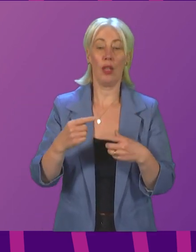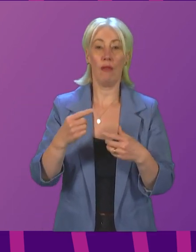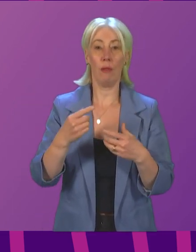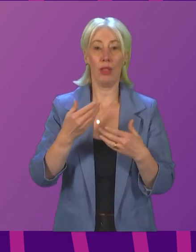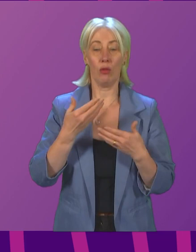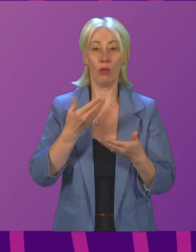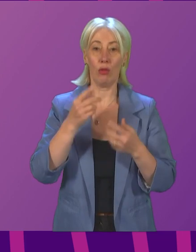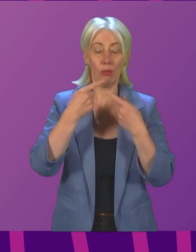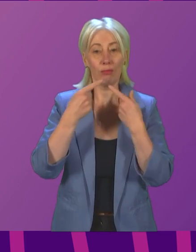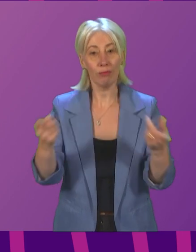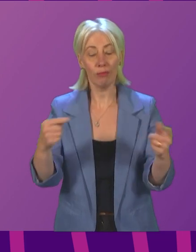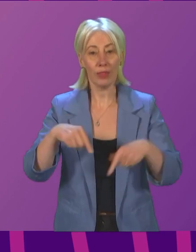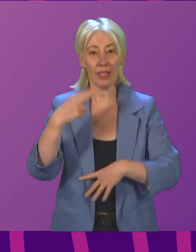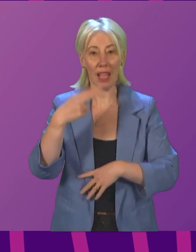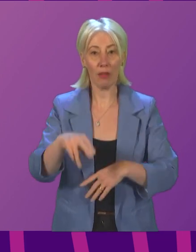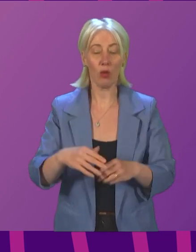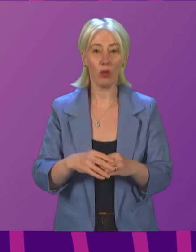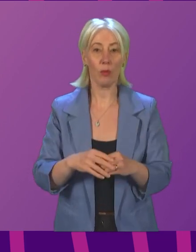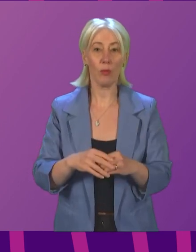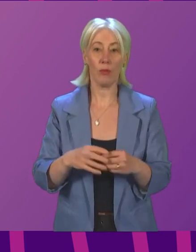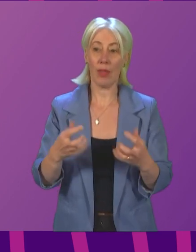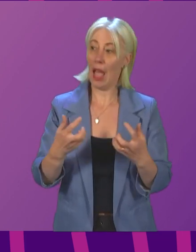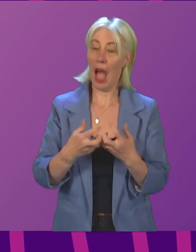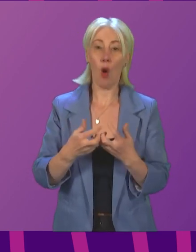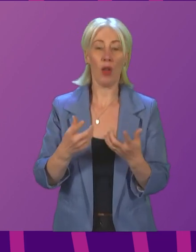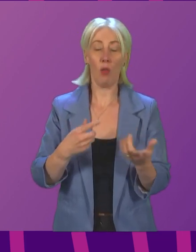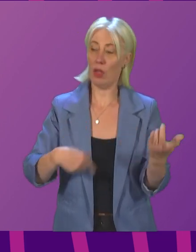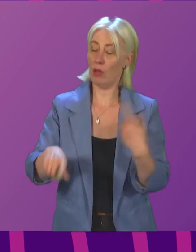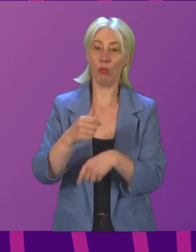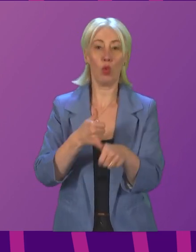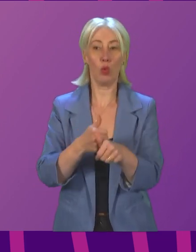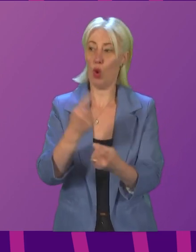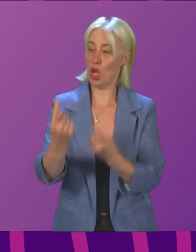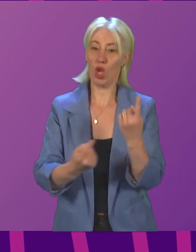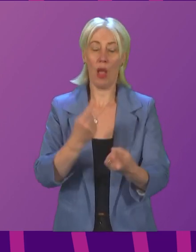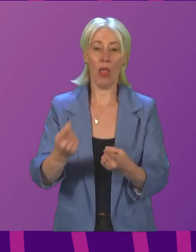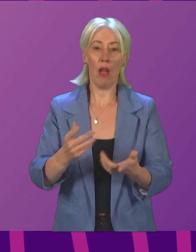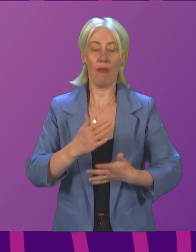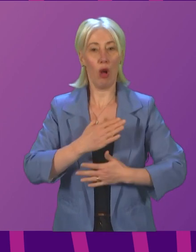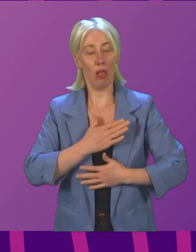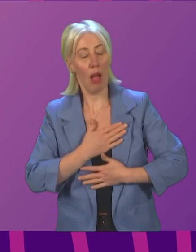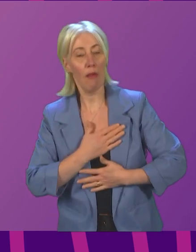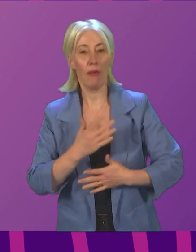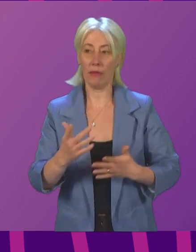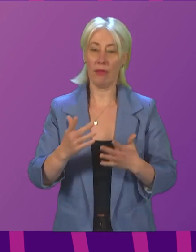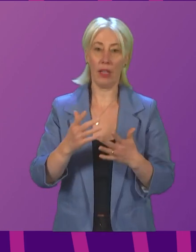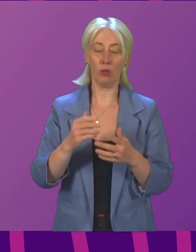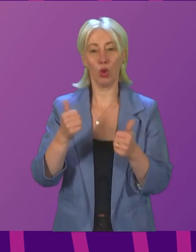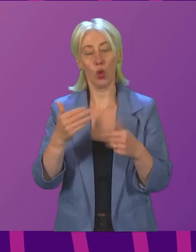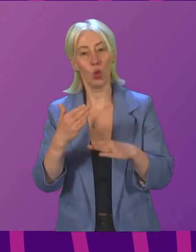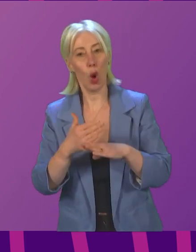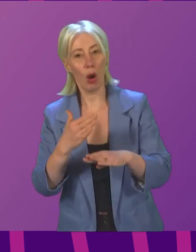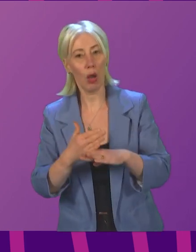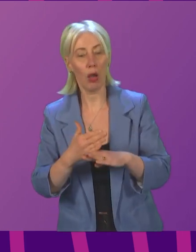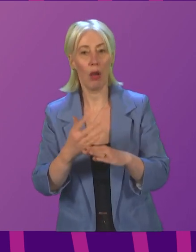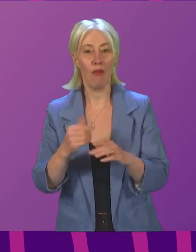Let us consider how to stir up one another to love and good works, says the writer to the Hebrews, chapter 10